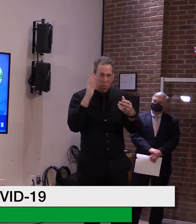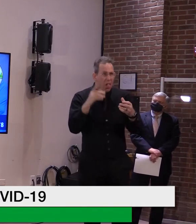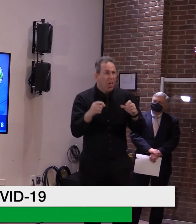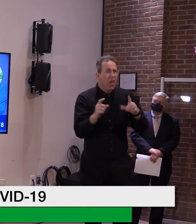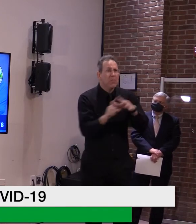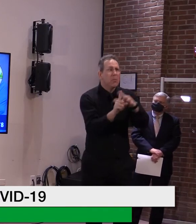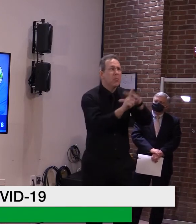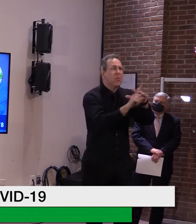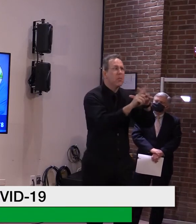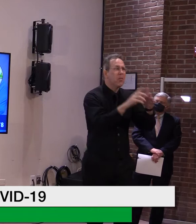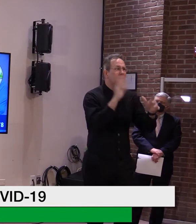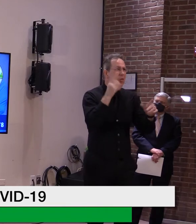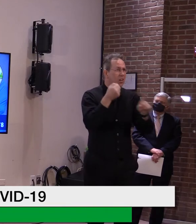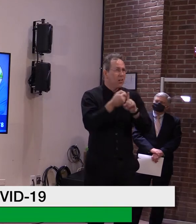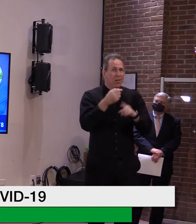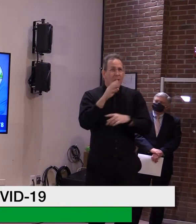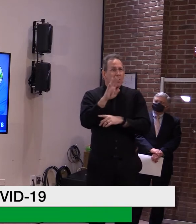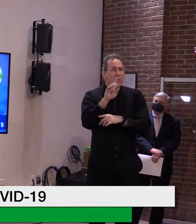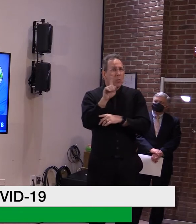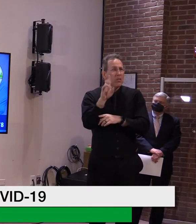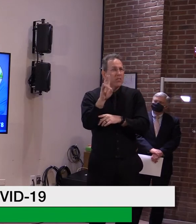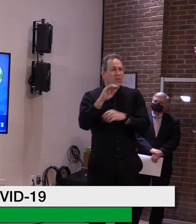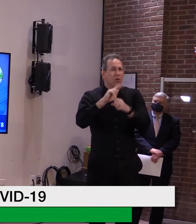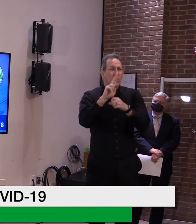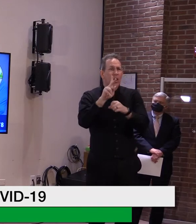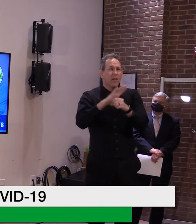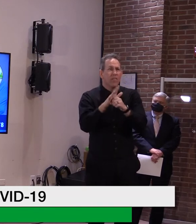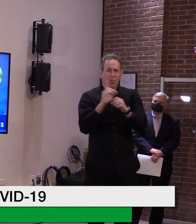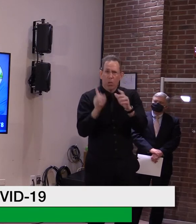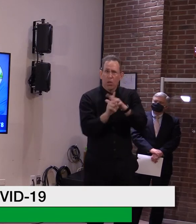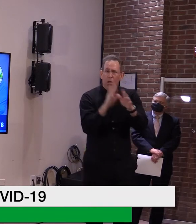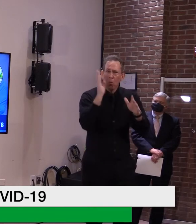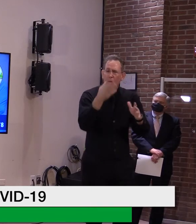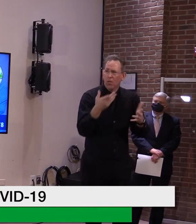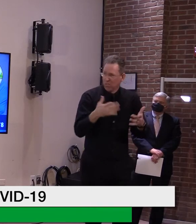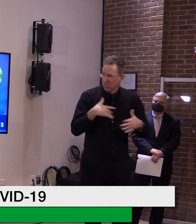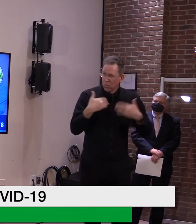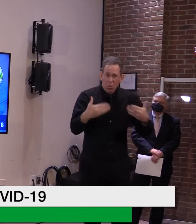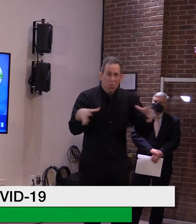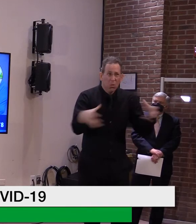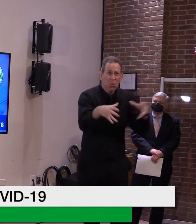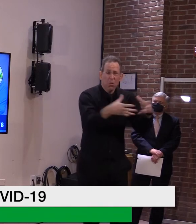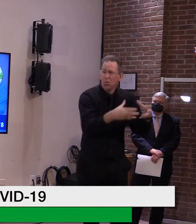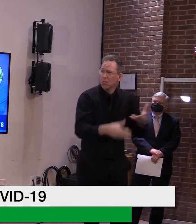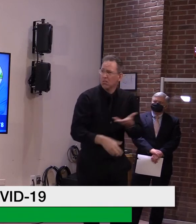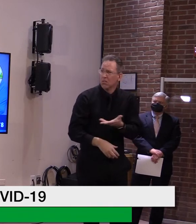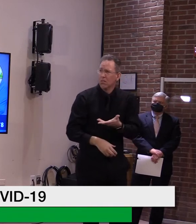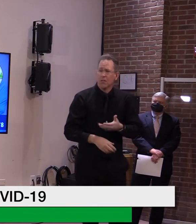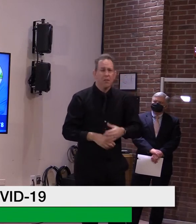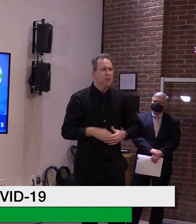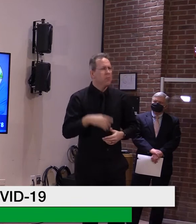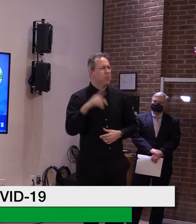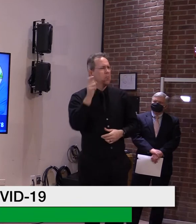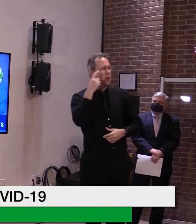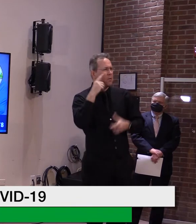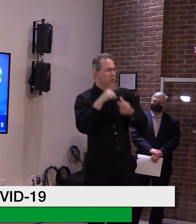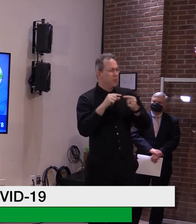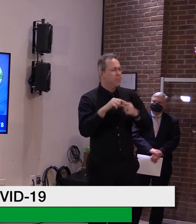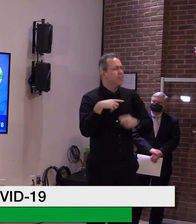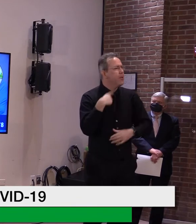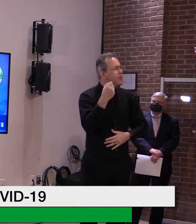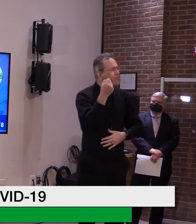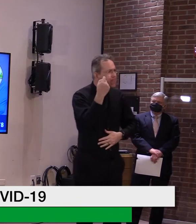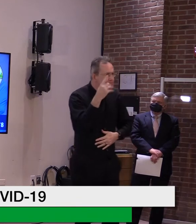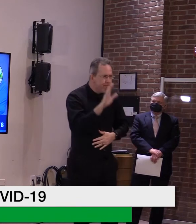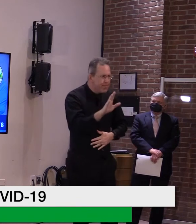think if you look back at the cases on the rise, if you look at one in particular, the outbreak at the correctional facility,